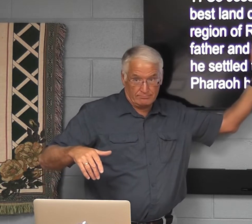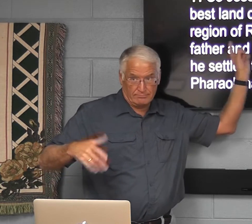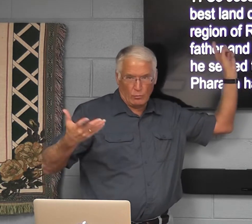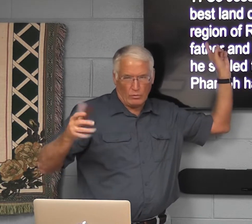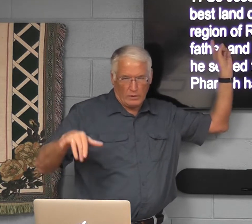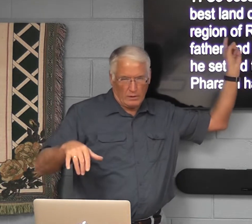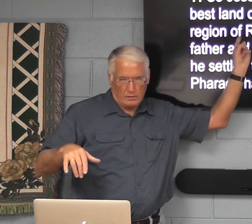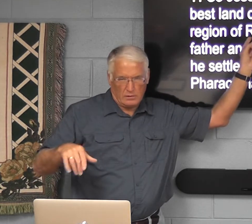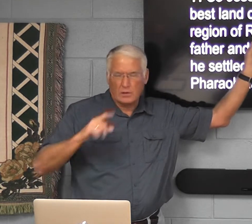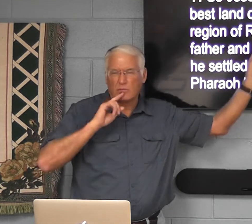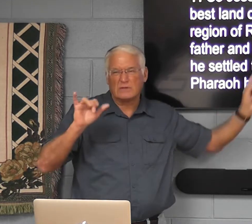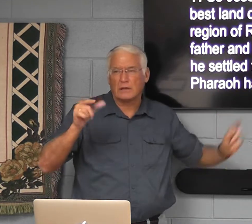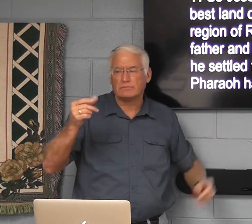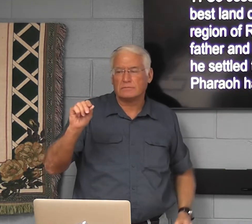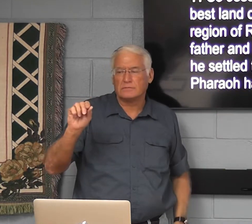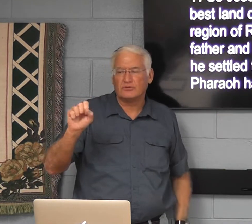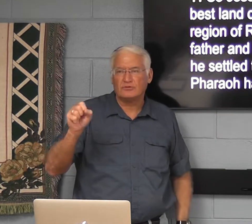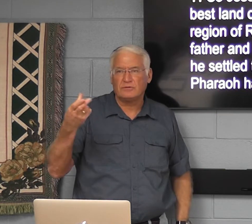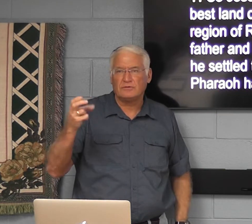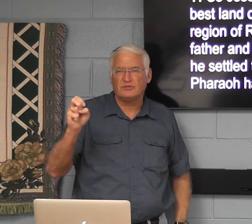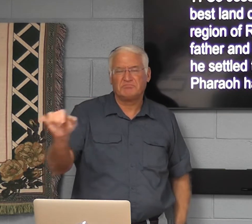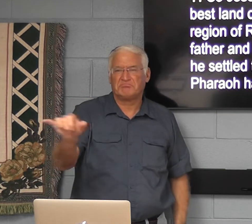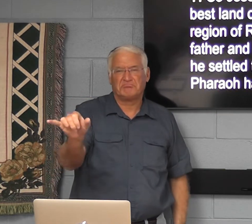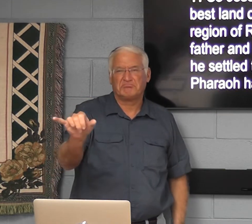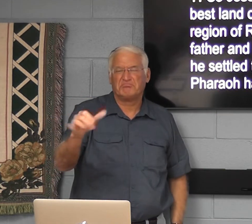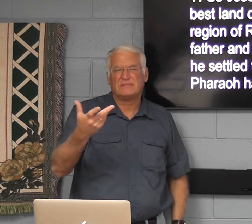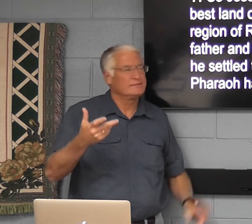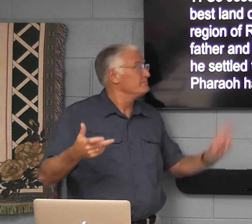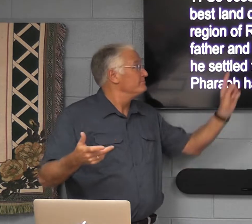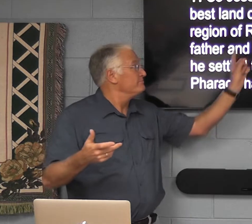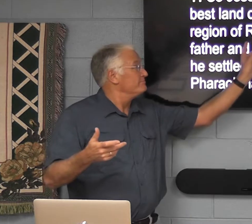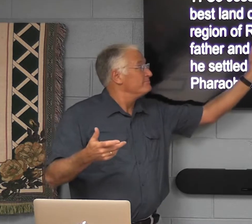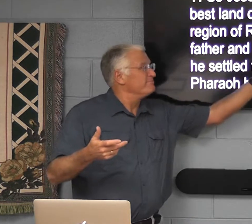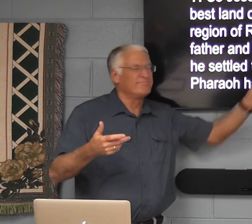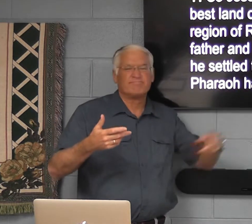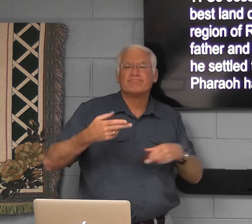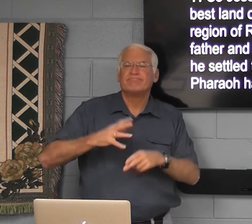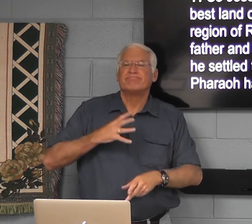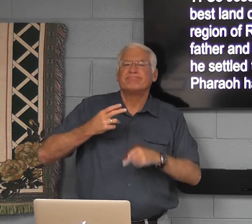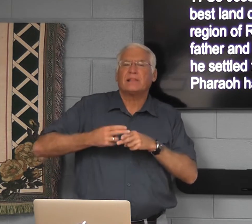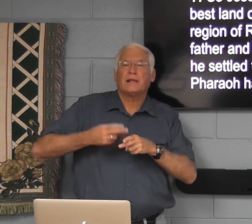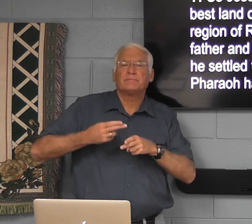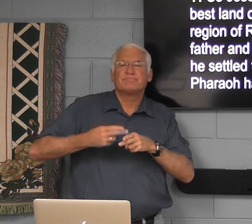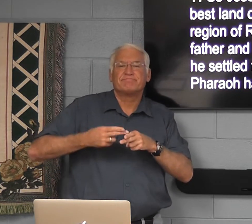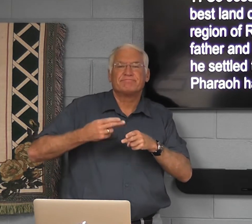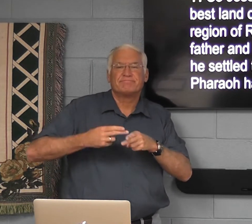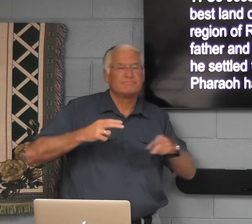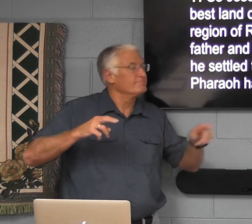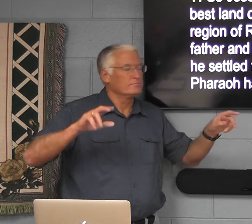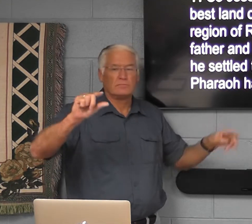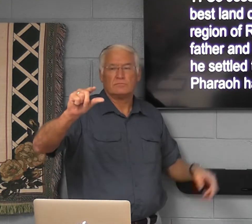Ramses. And that's still the same as Goshen. It's just a fancy name.